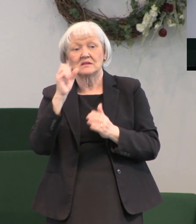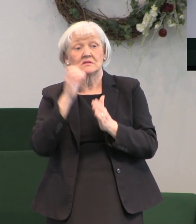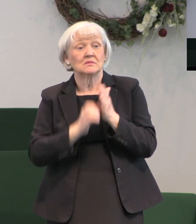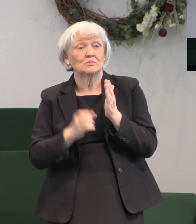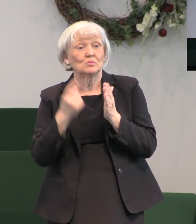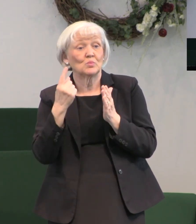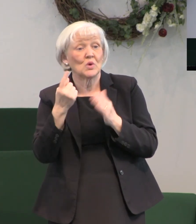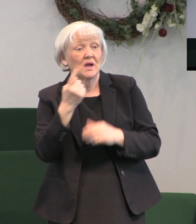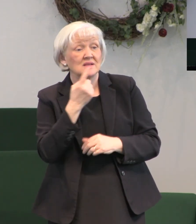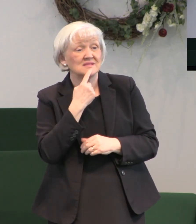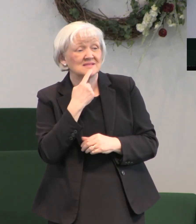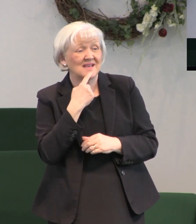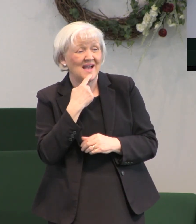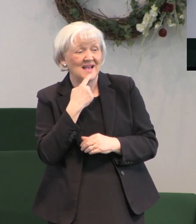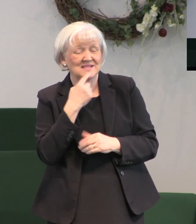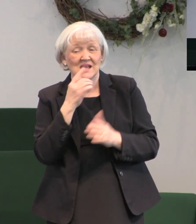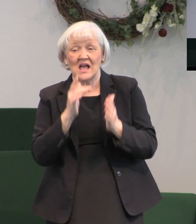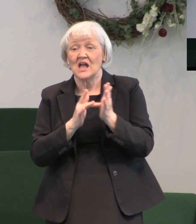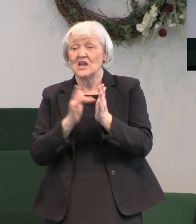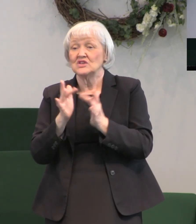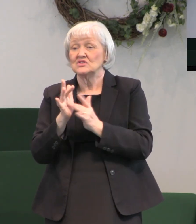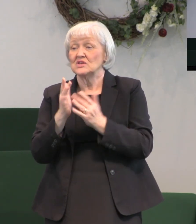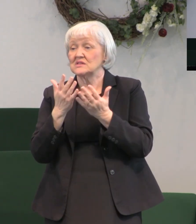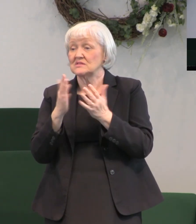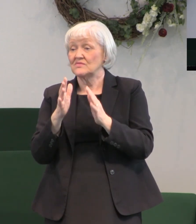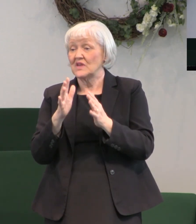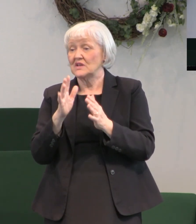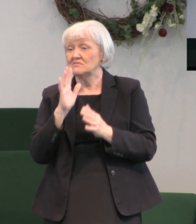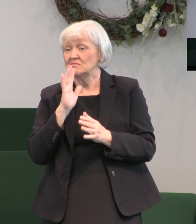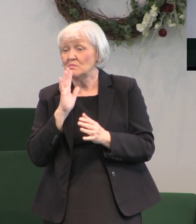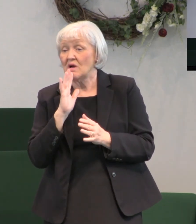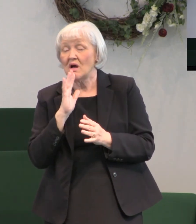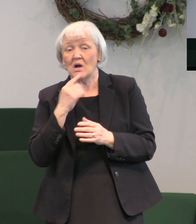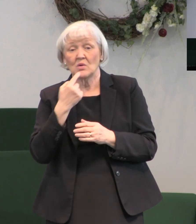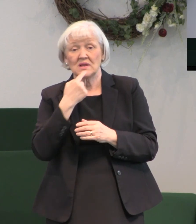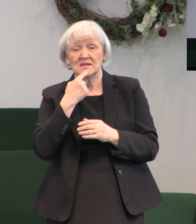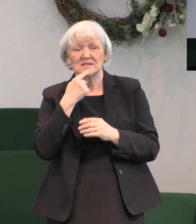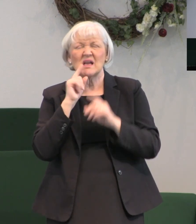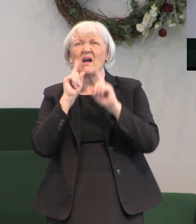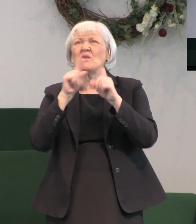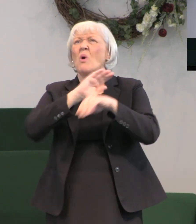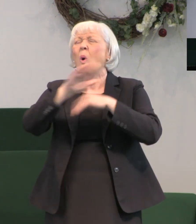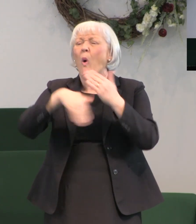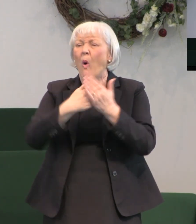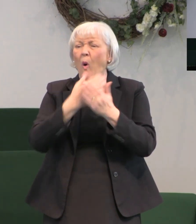it says after Jesus had spoken these things where he had told them going to all the world and